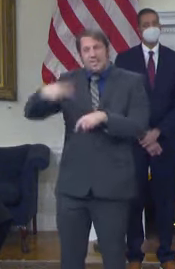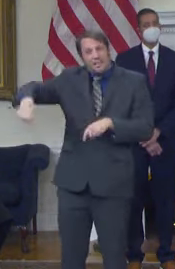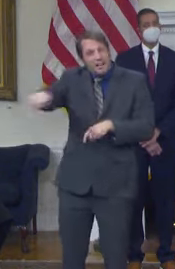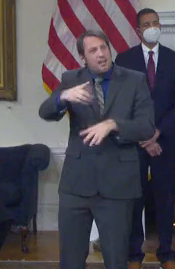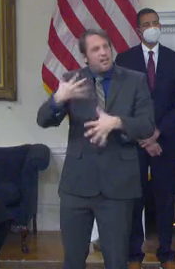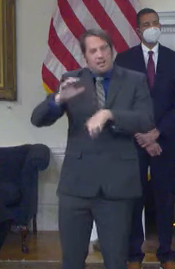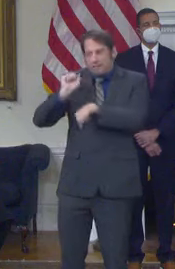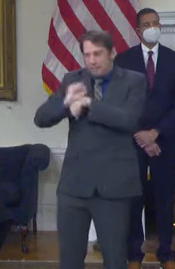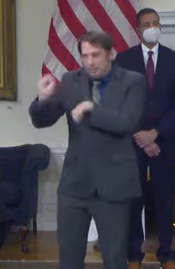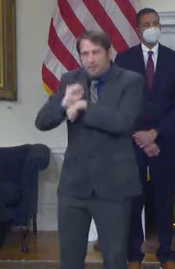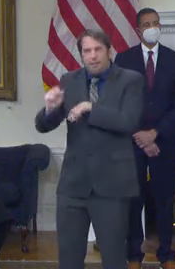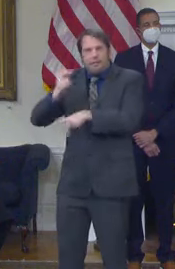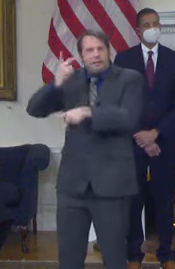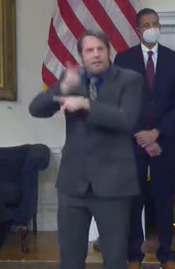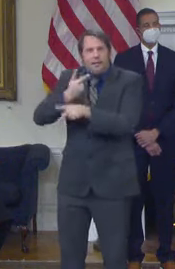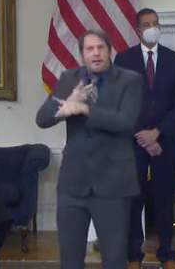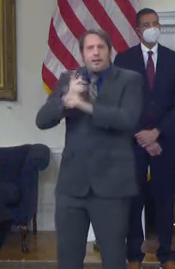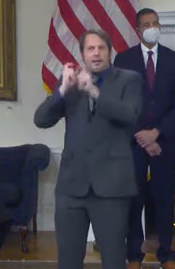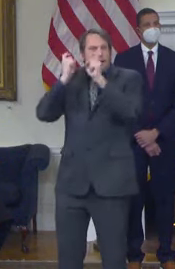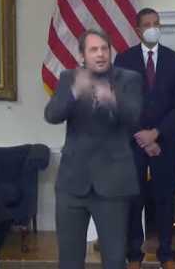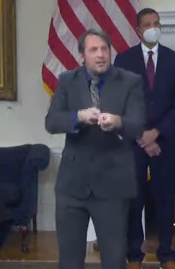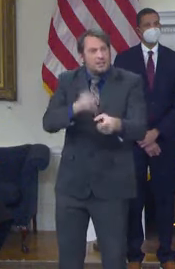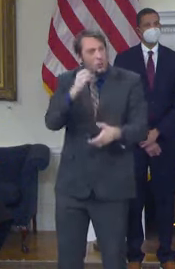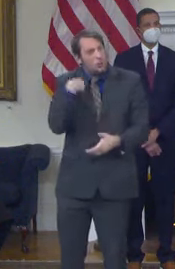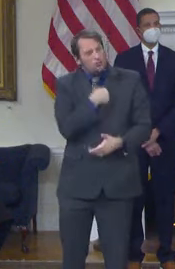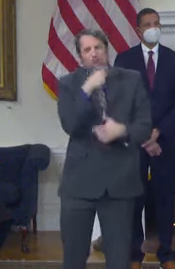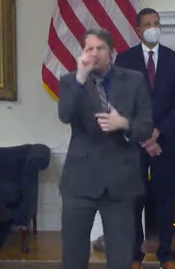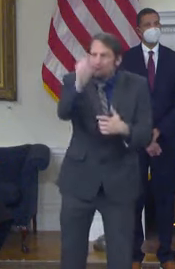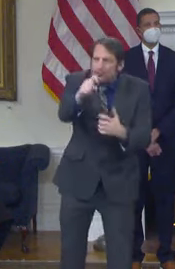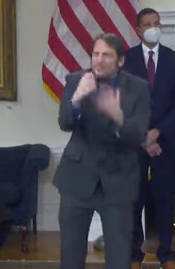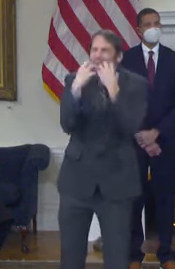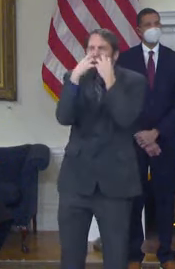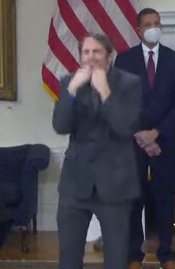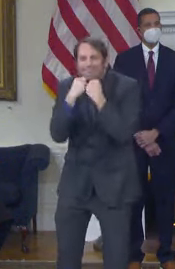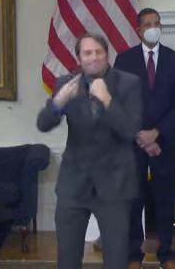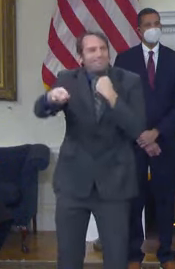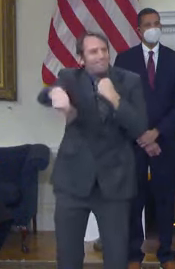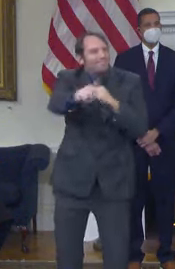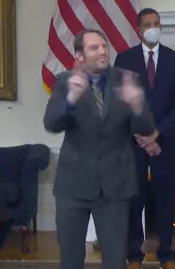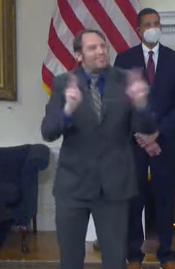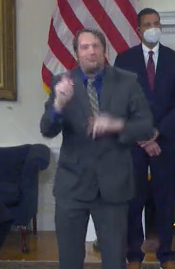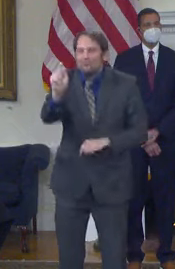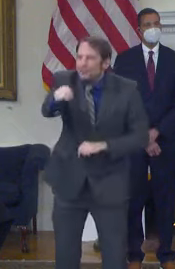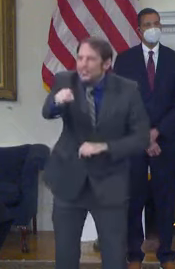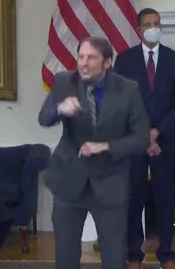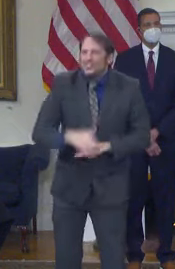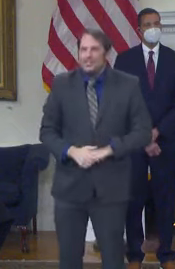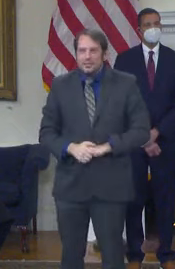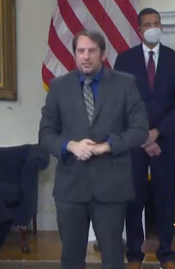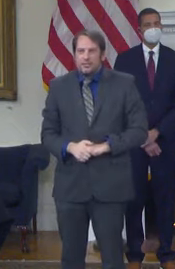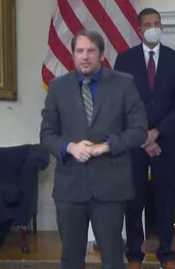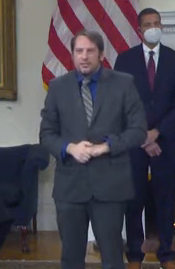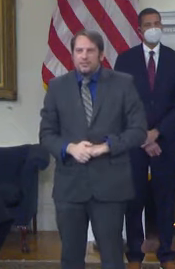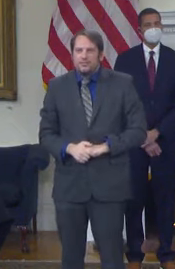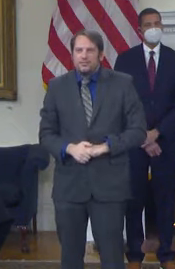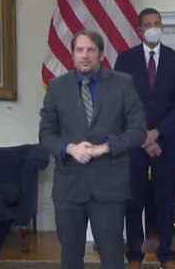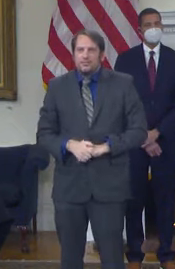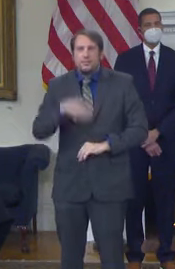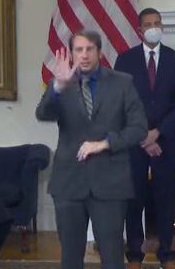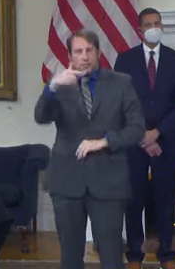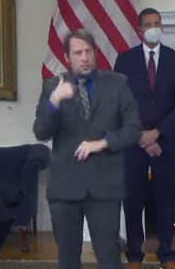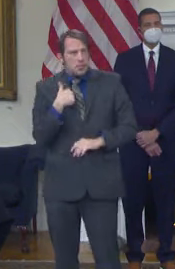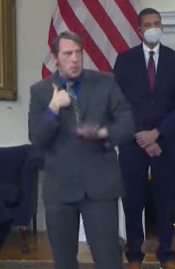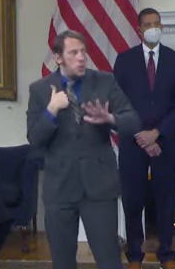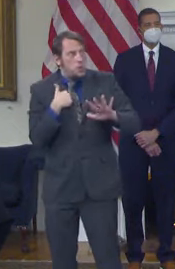area where we are still not competing effectively with other states, and even though we're one of the best